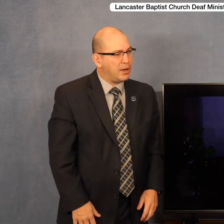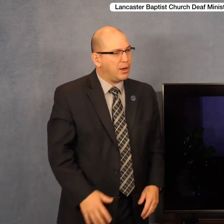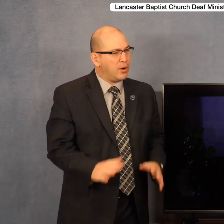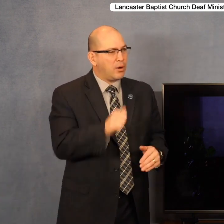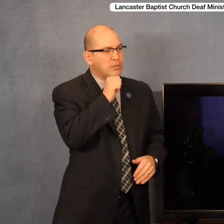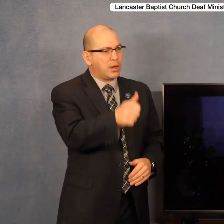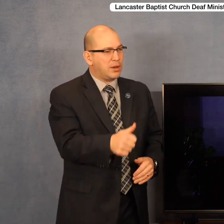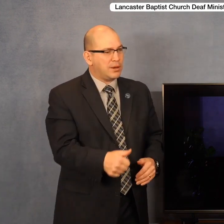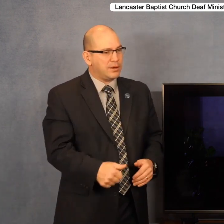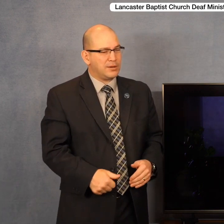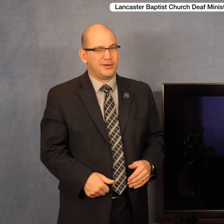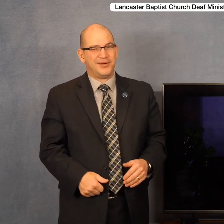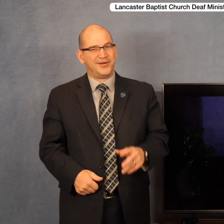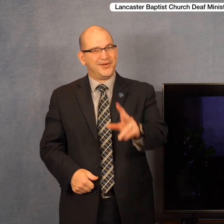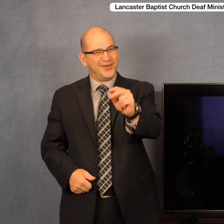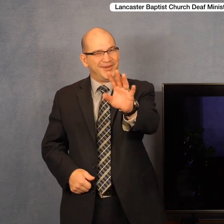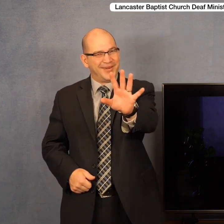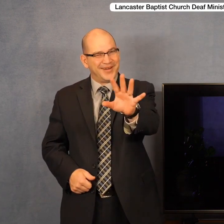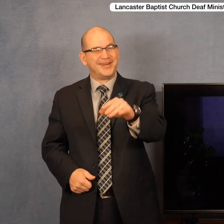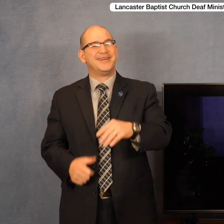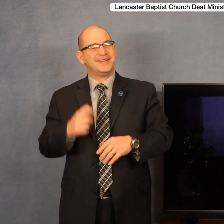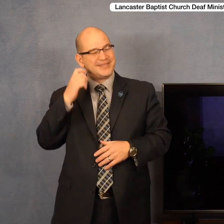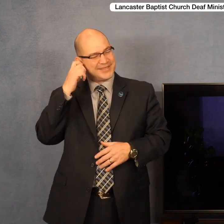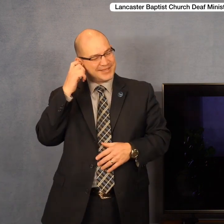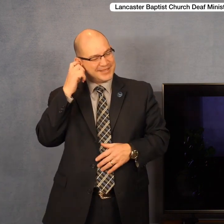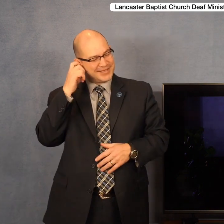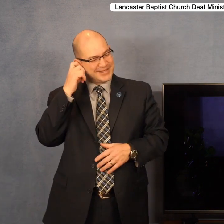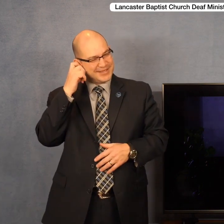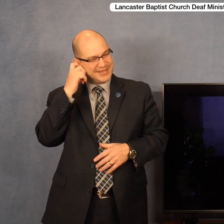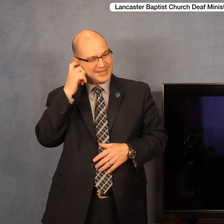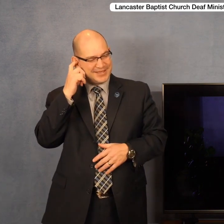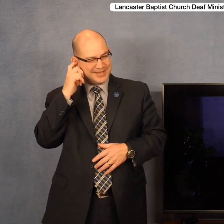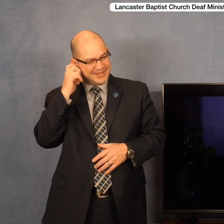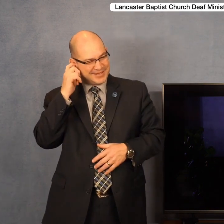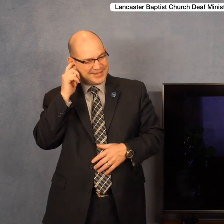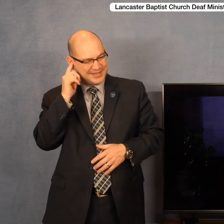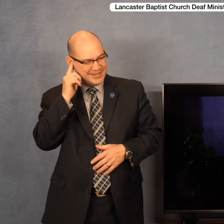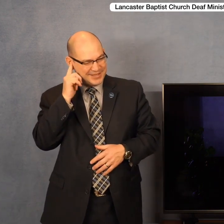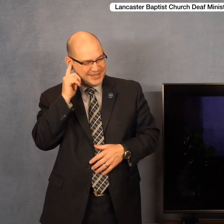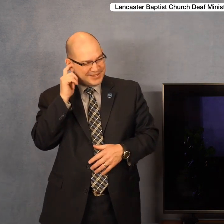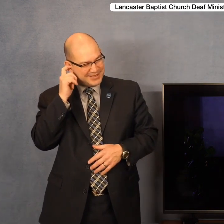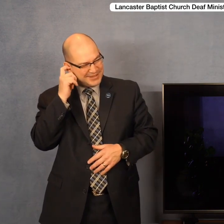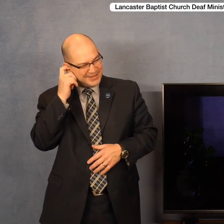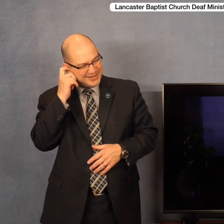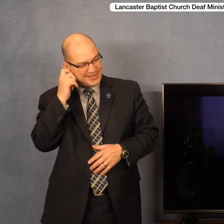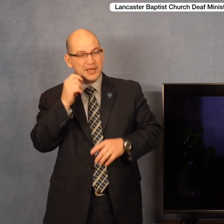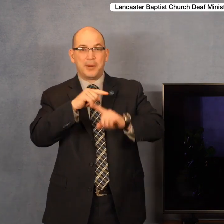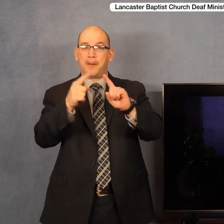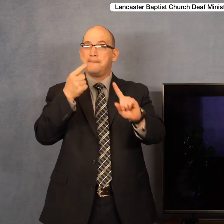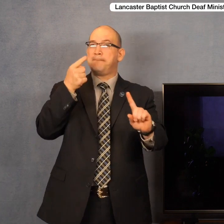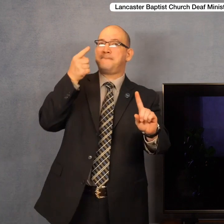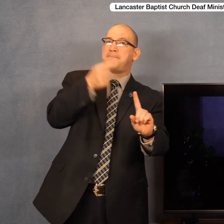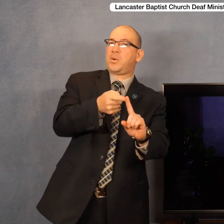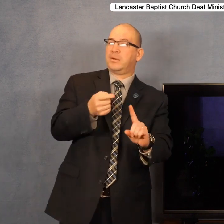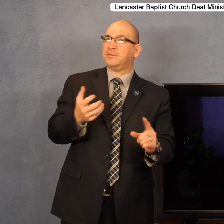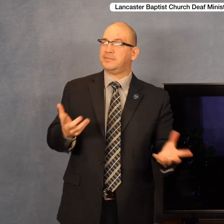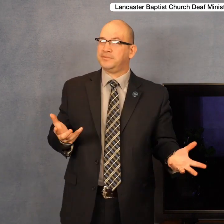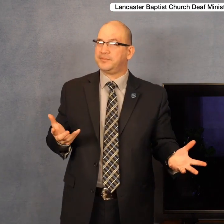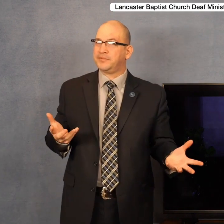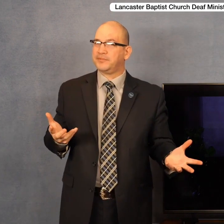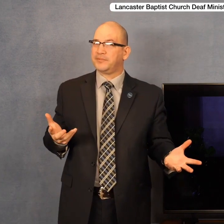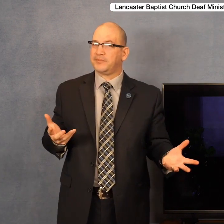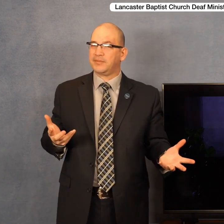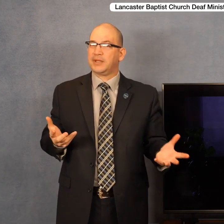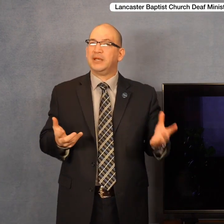hope that's not the case, dads. I hope that we're not ever going to hear that from our children. But the fact of the matter is that there